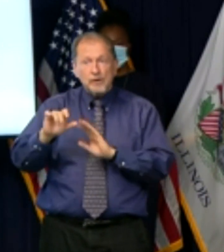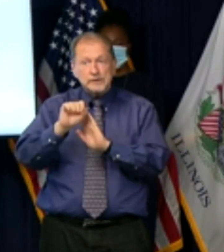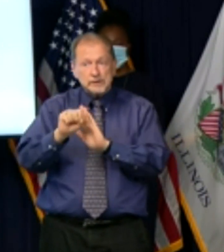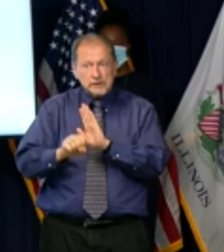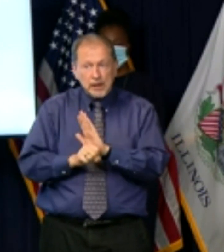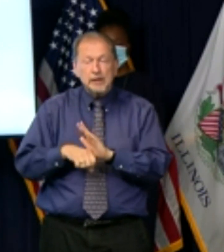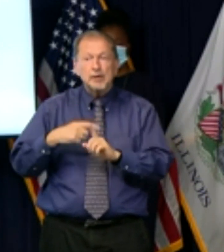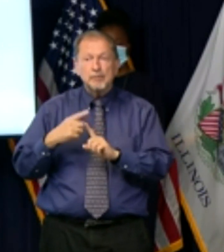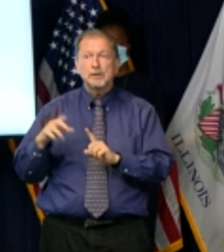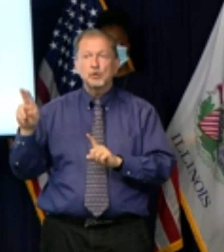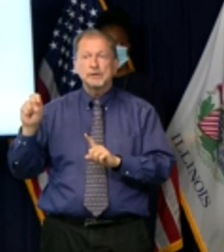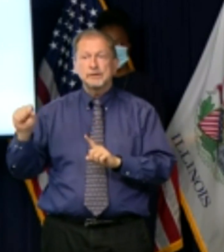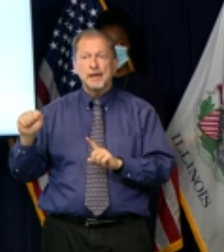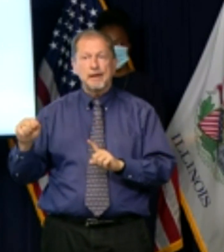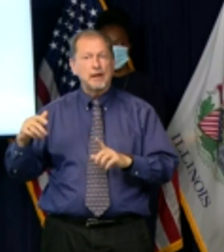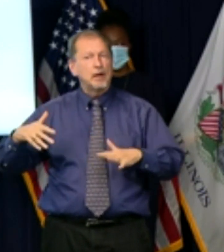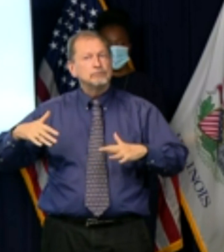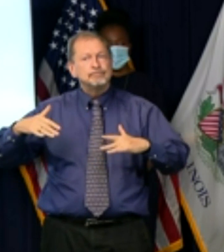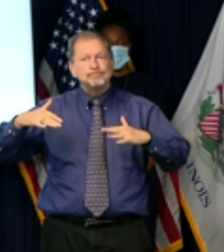are close to a breaking